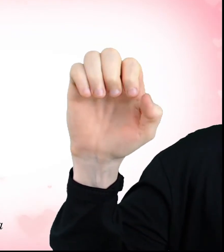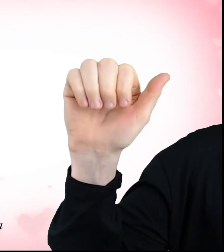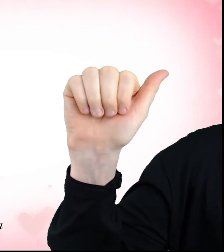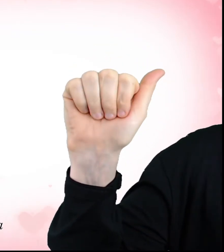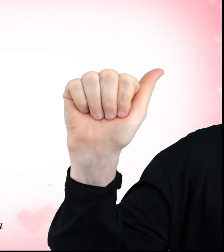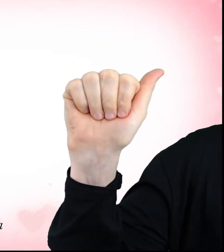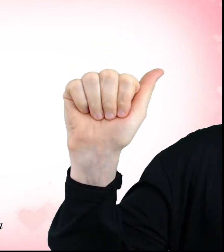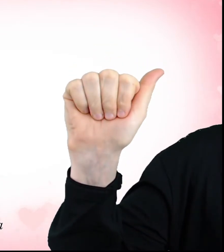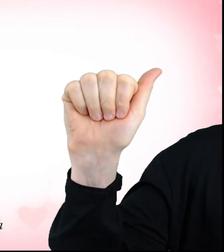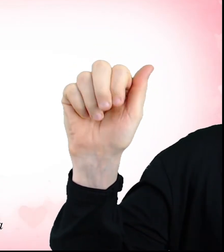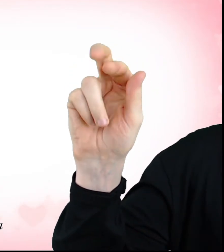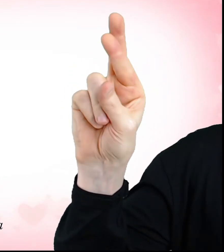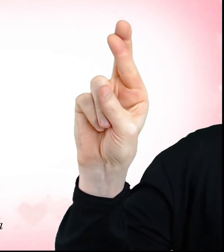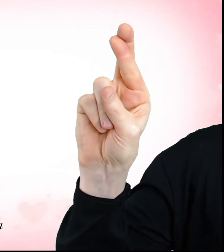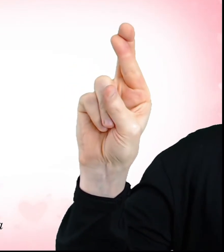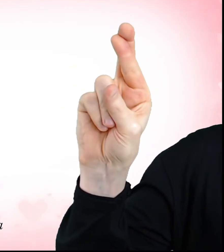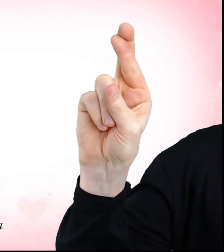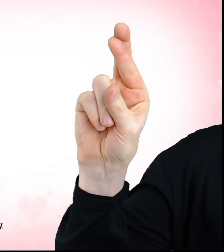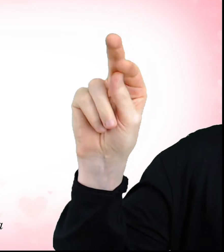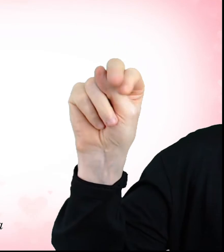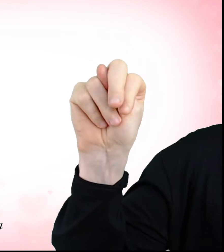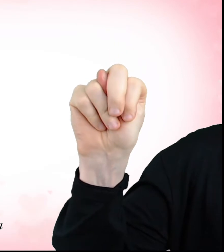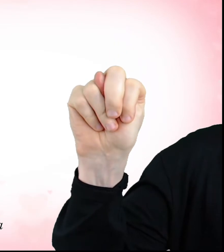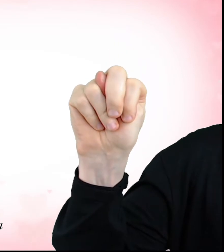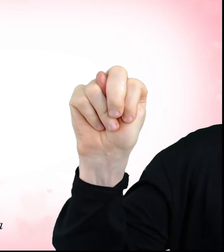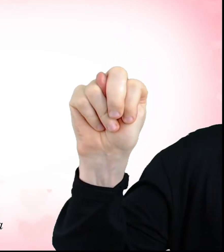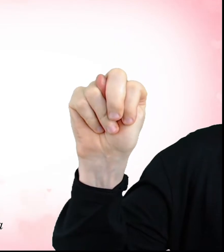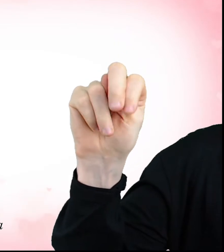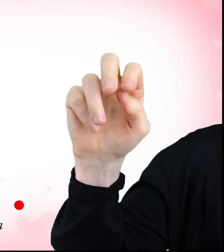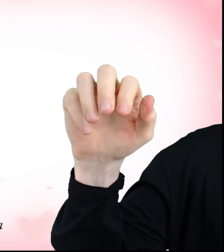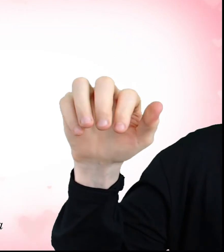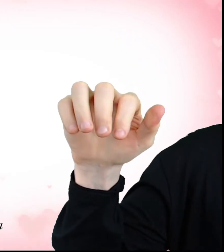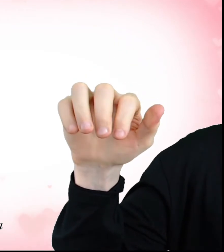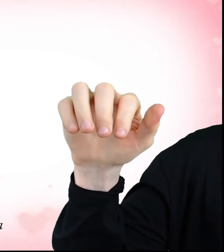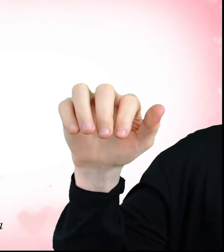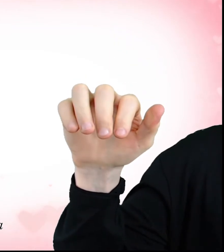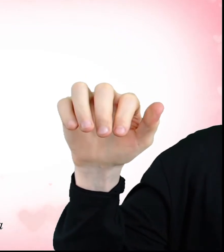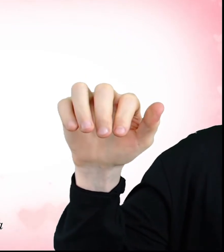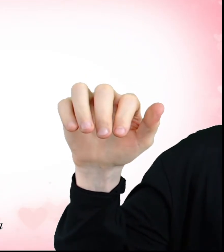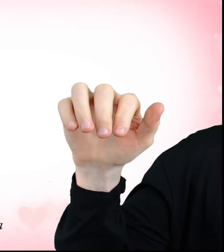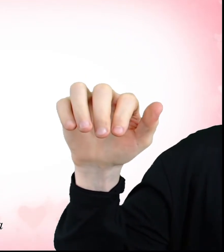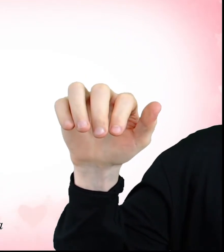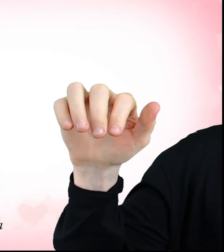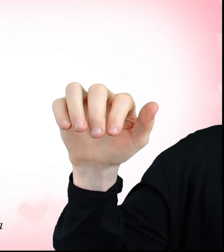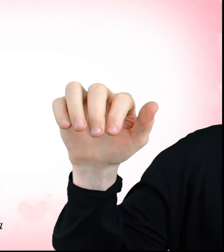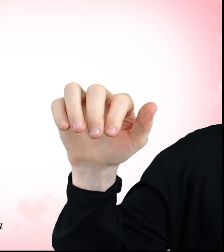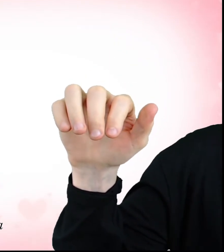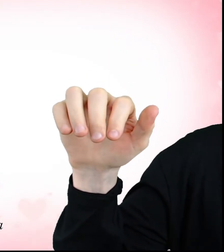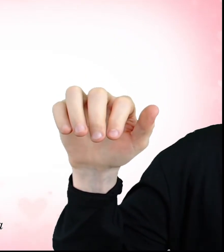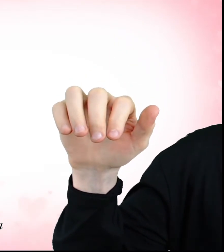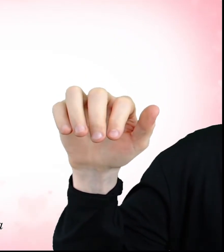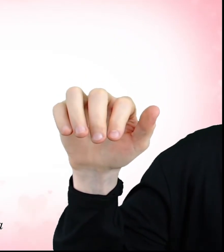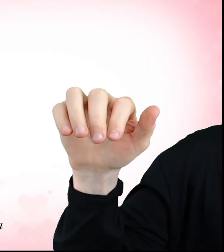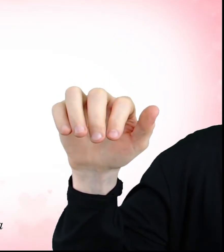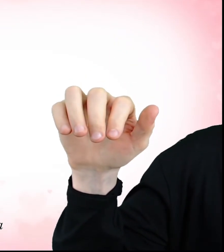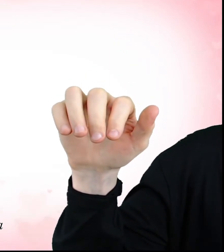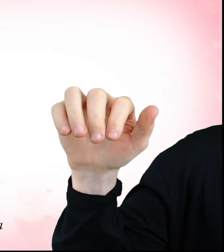moonlight, you're my starlight I need you, all night, come on dance with me,